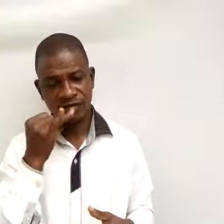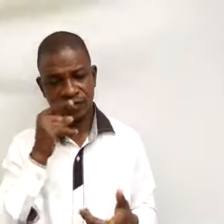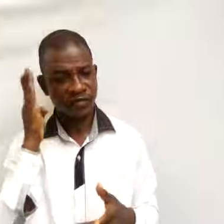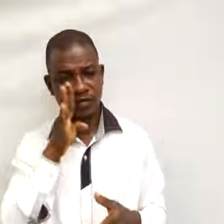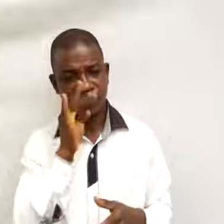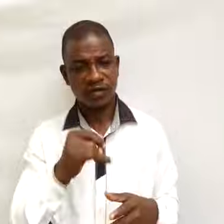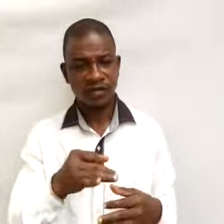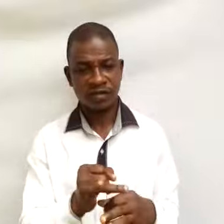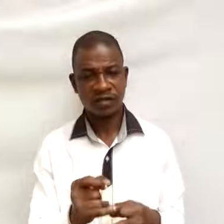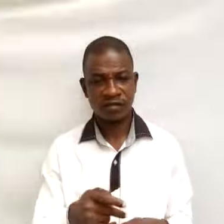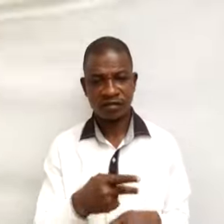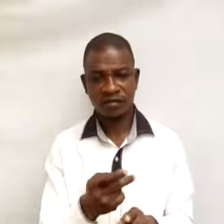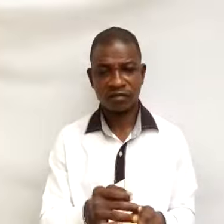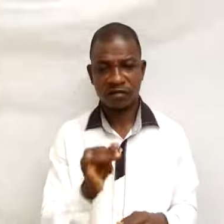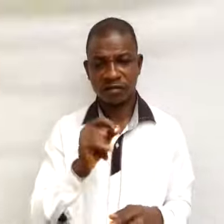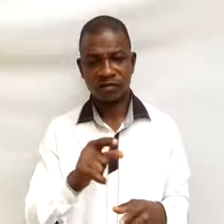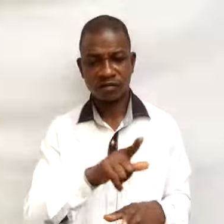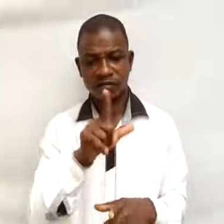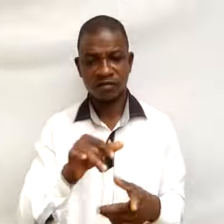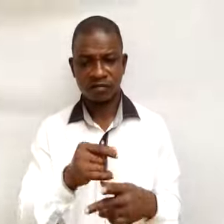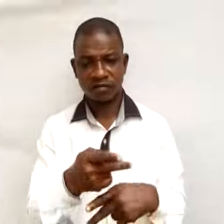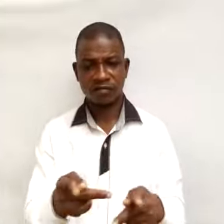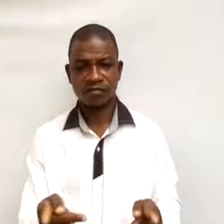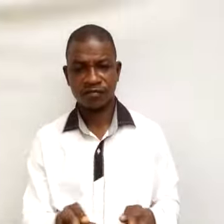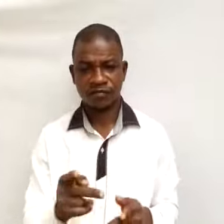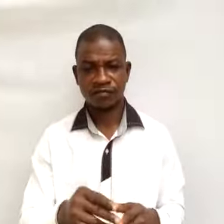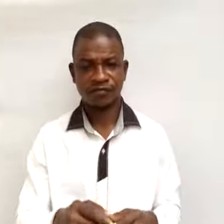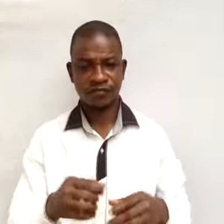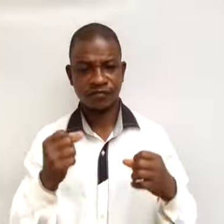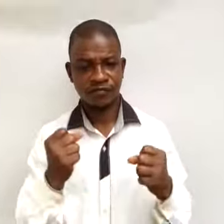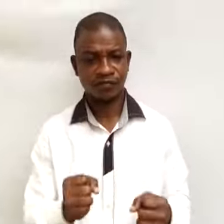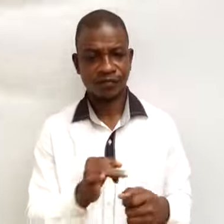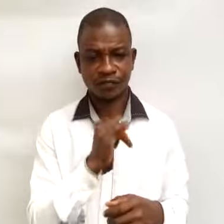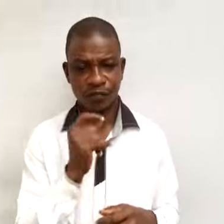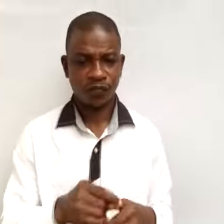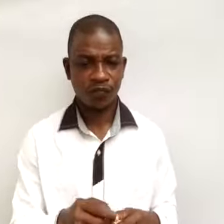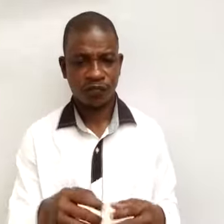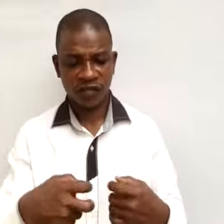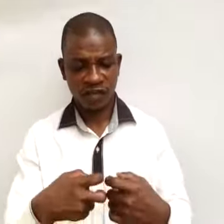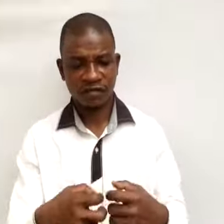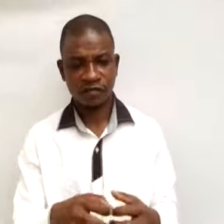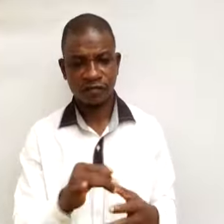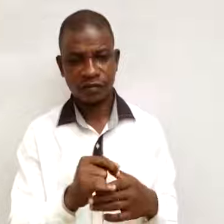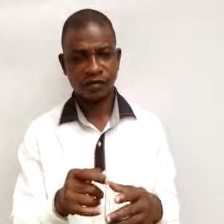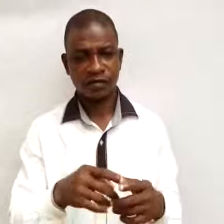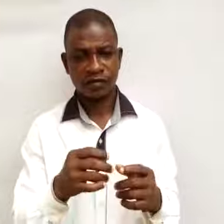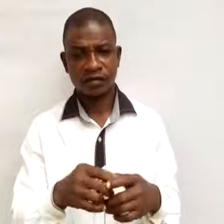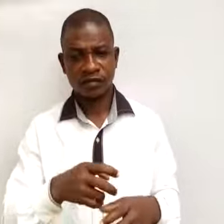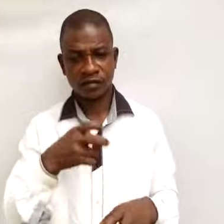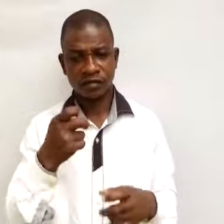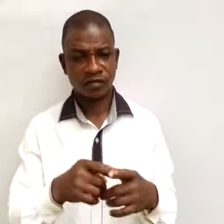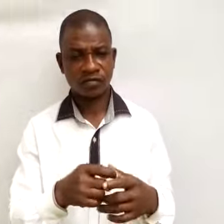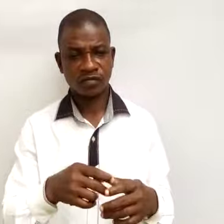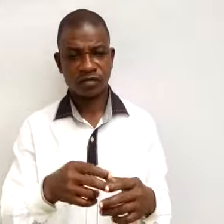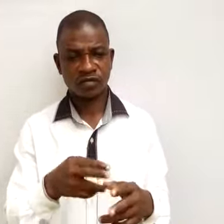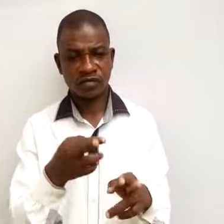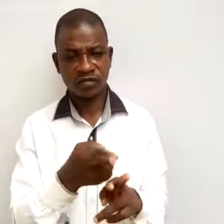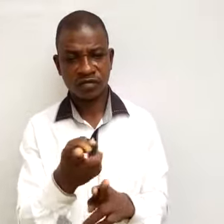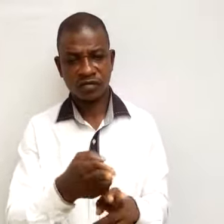in a place where power is constantly supplied to it because power is an important